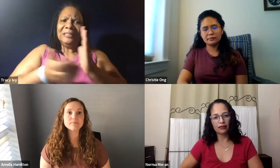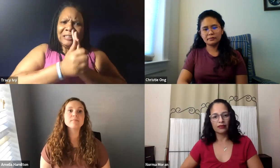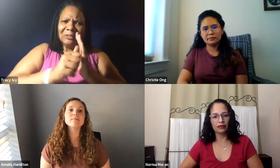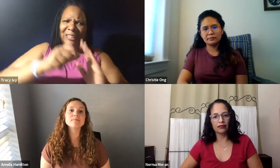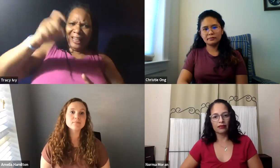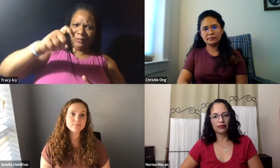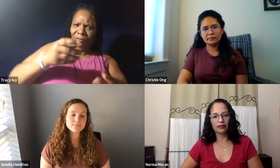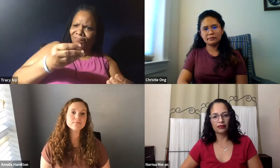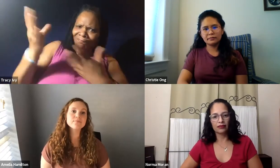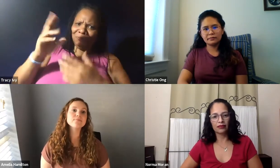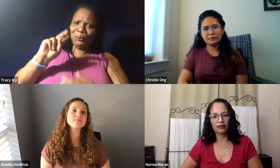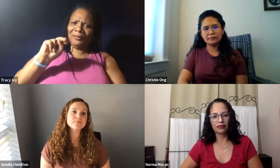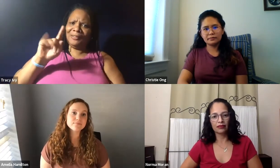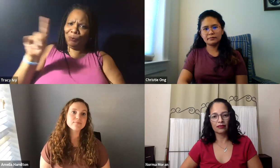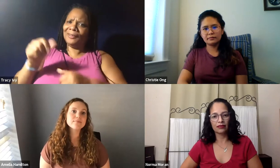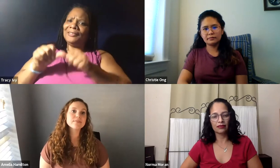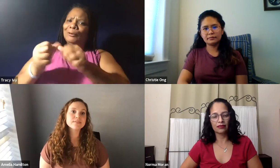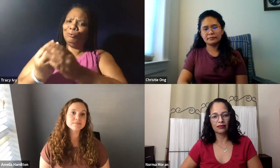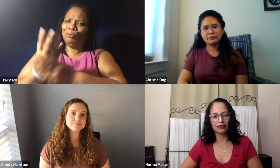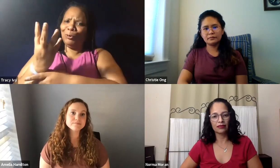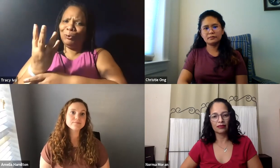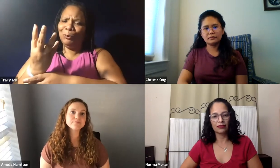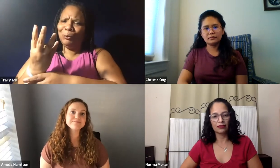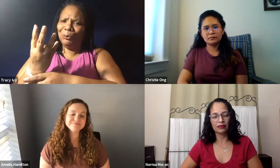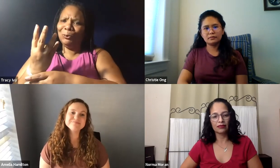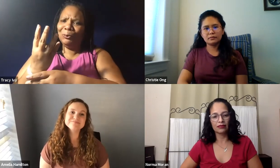It's really important to continue to share our experience and share our stories.